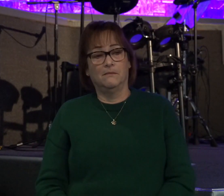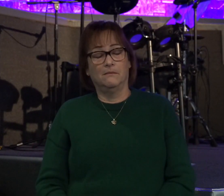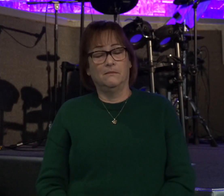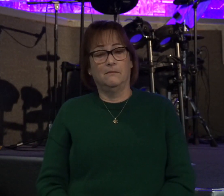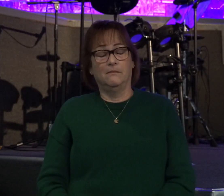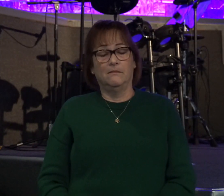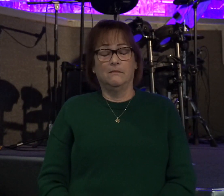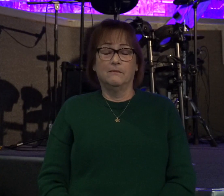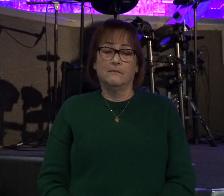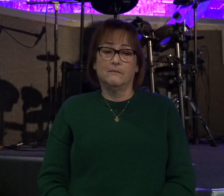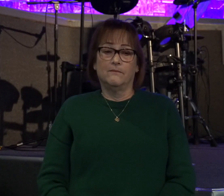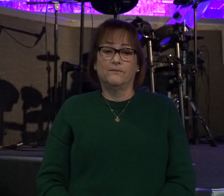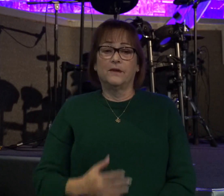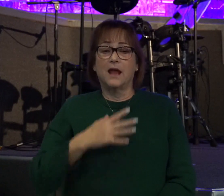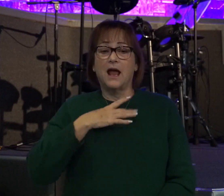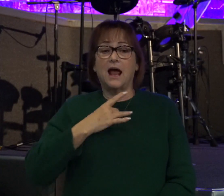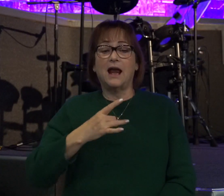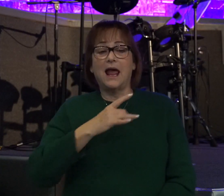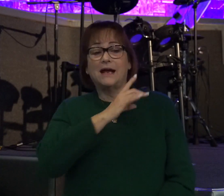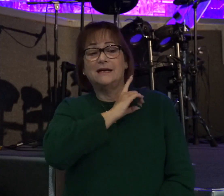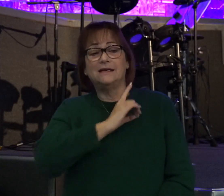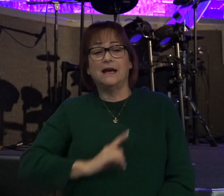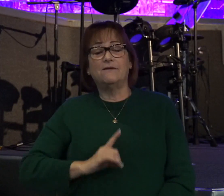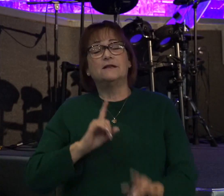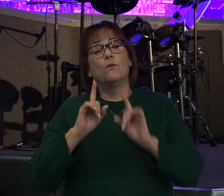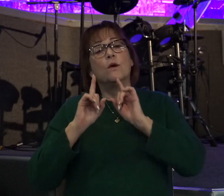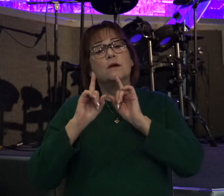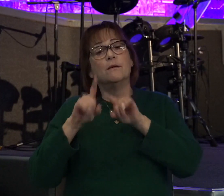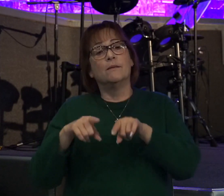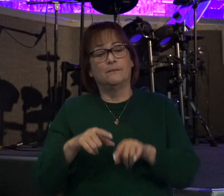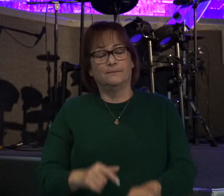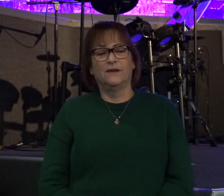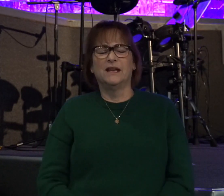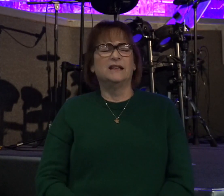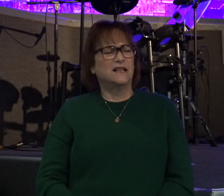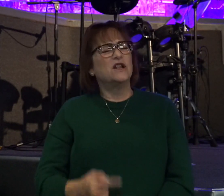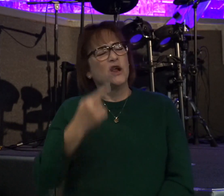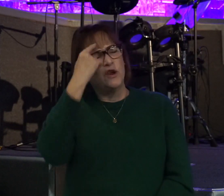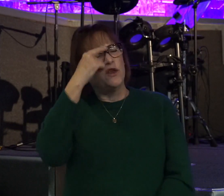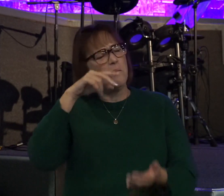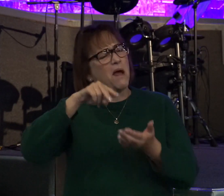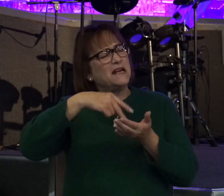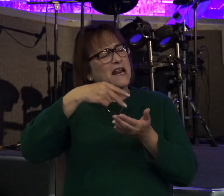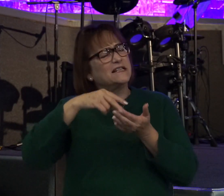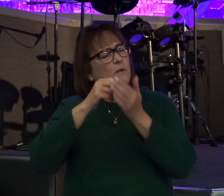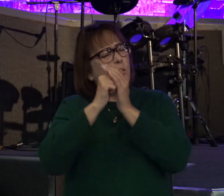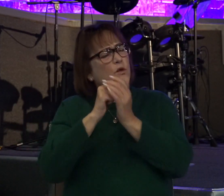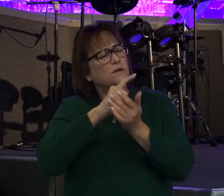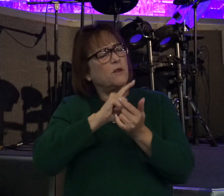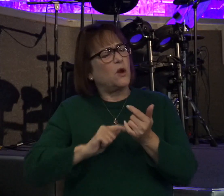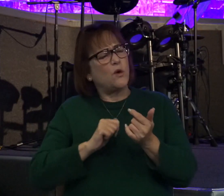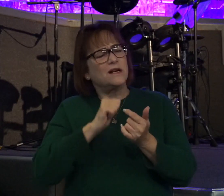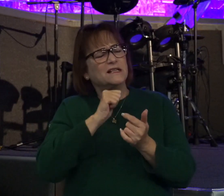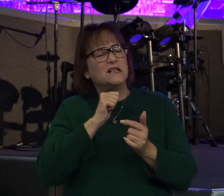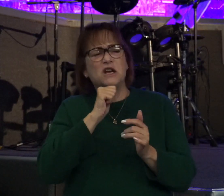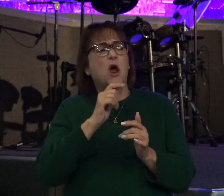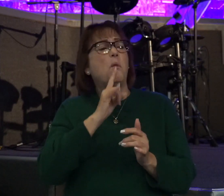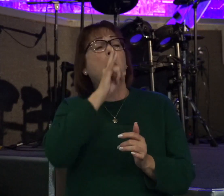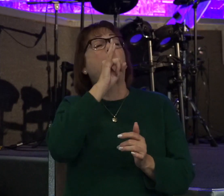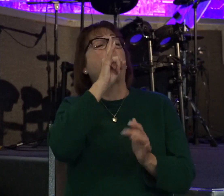I like David's response here. He says, oh, you think my dancing and worshiping the Lord is undignified? Well, hold on, honey, because